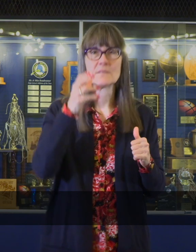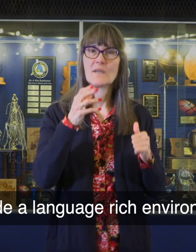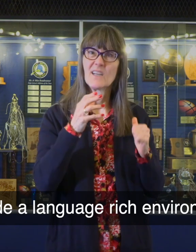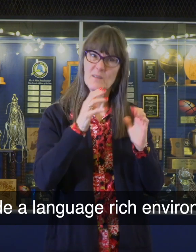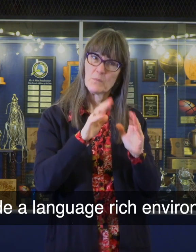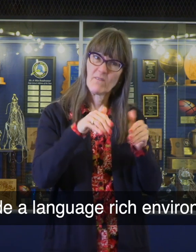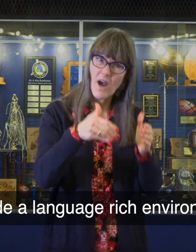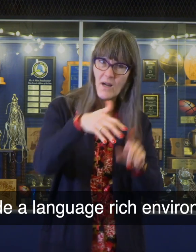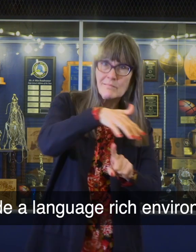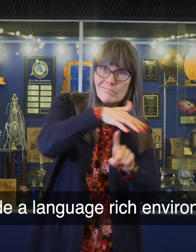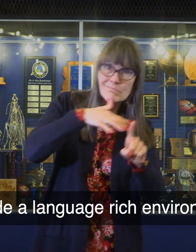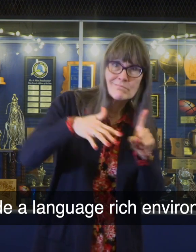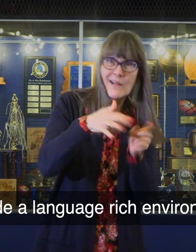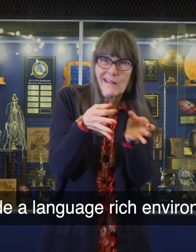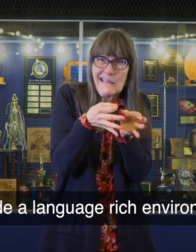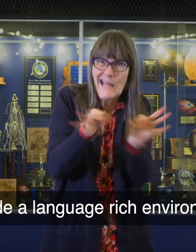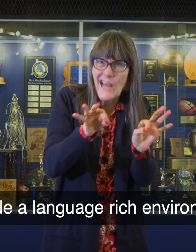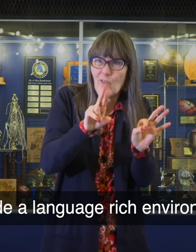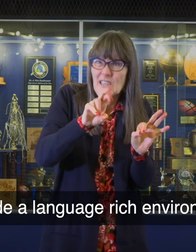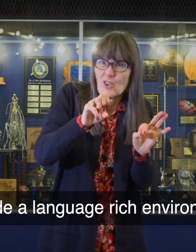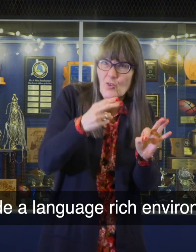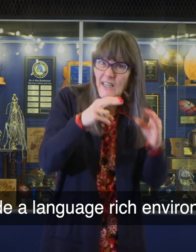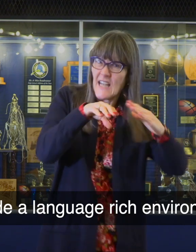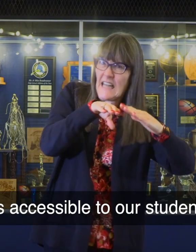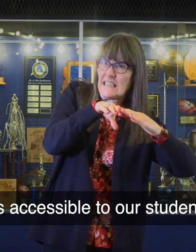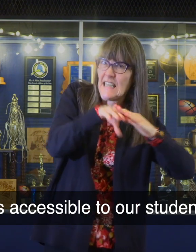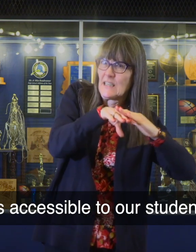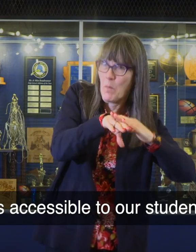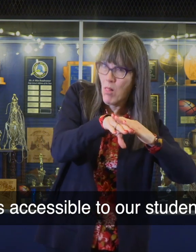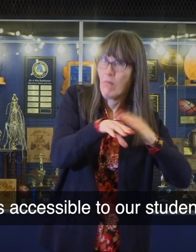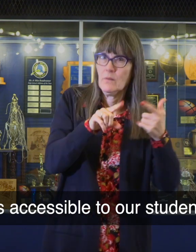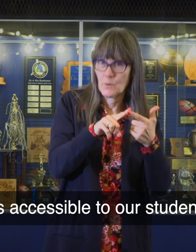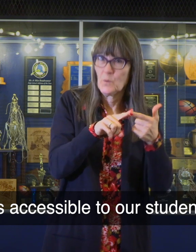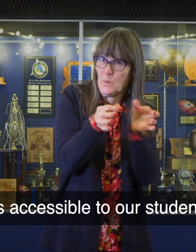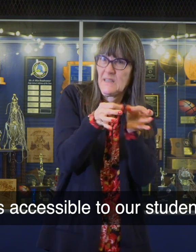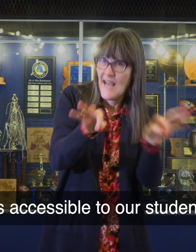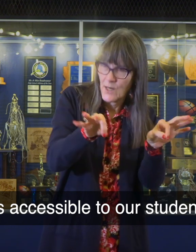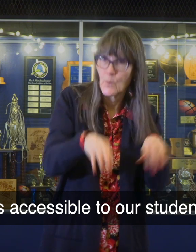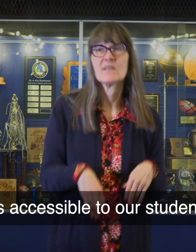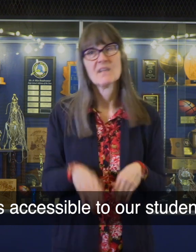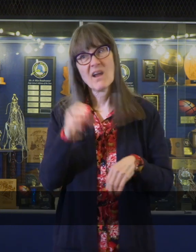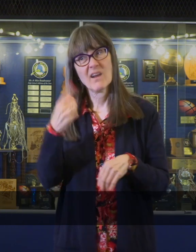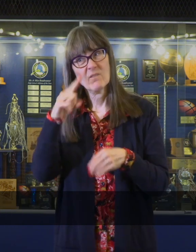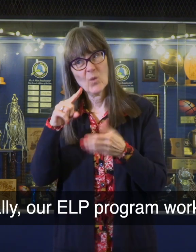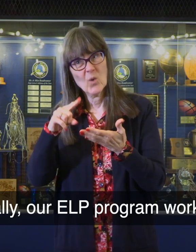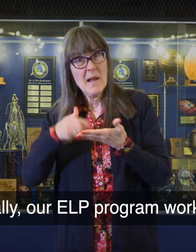to provide a language-rich environment that is accessible to our students. Additionally,